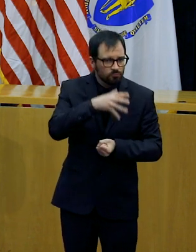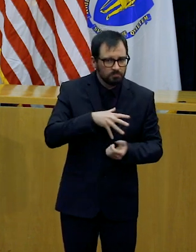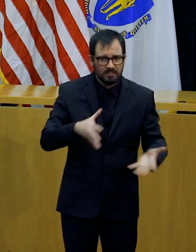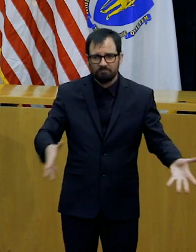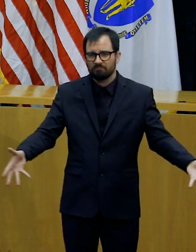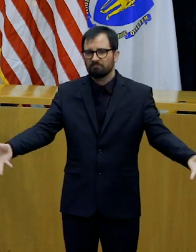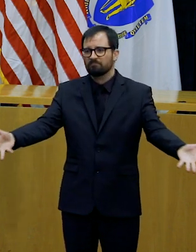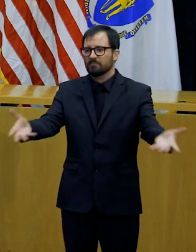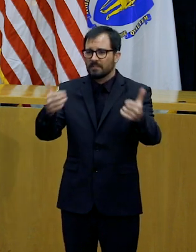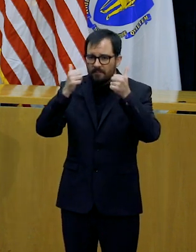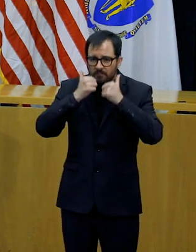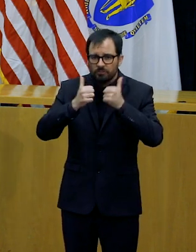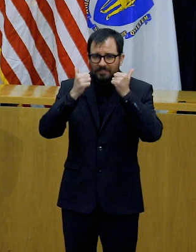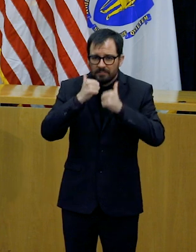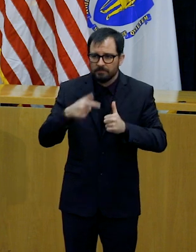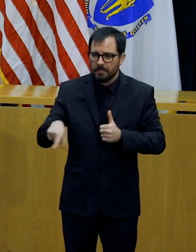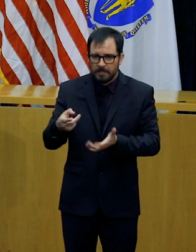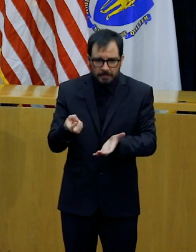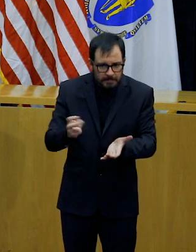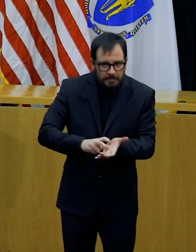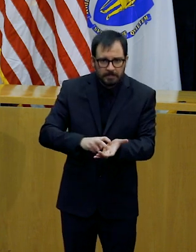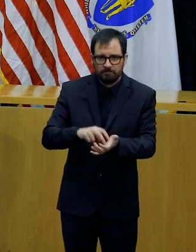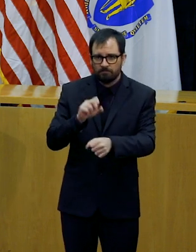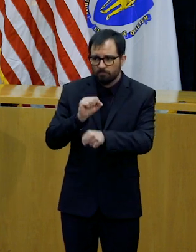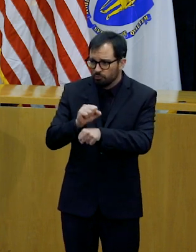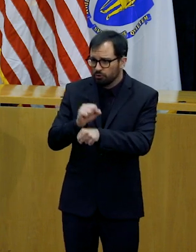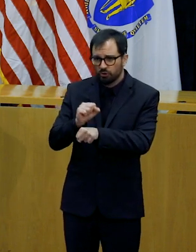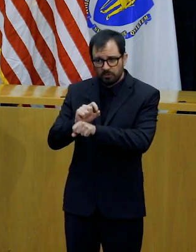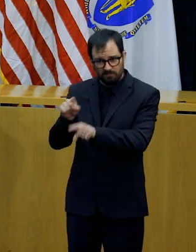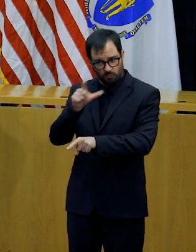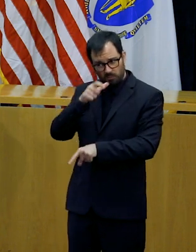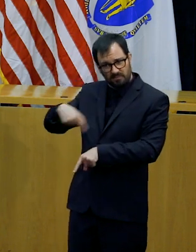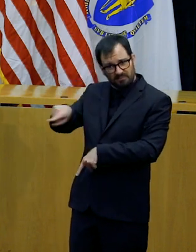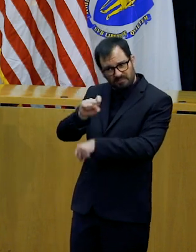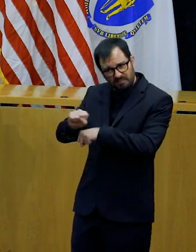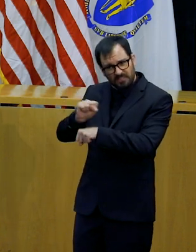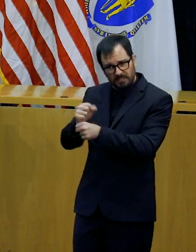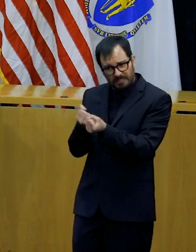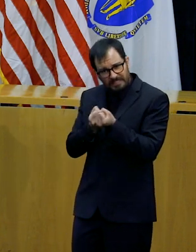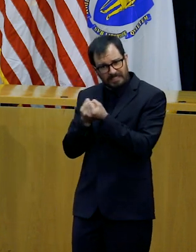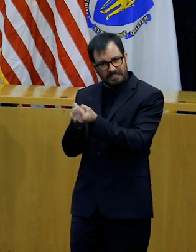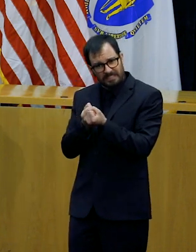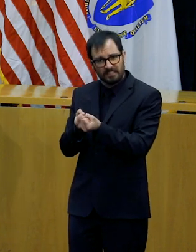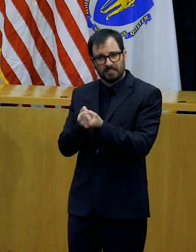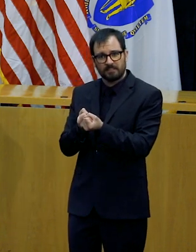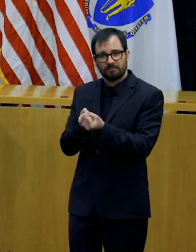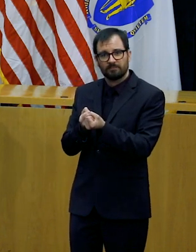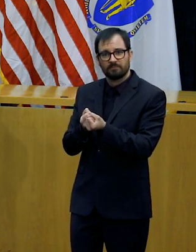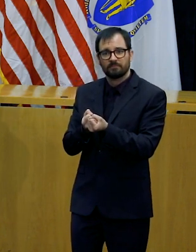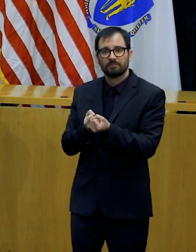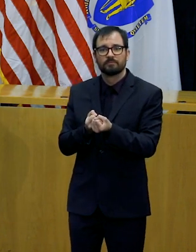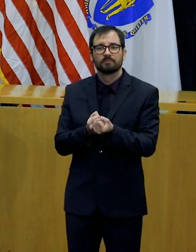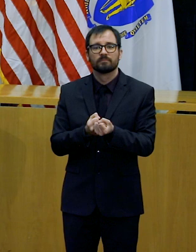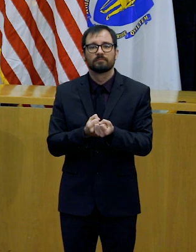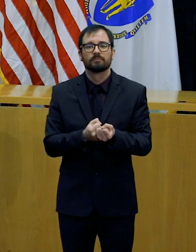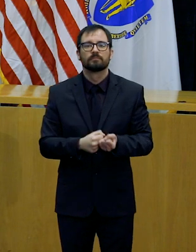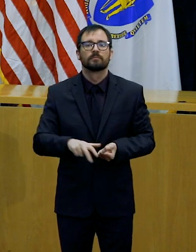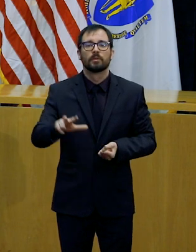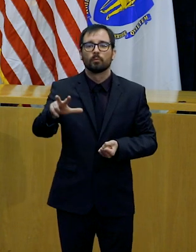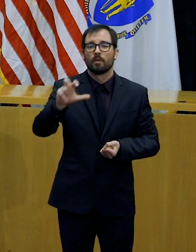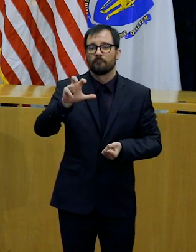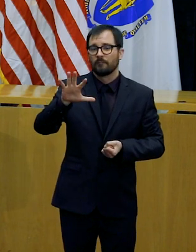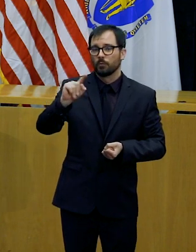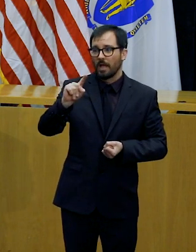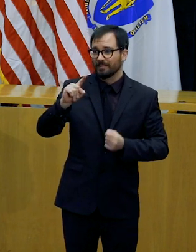communities and go to work to support the people of our 351 cities and towns. In local